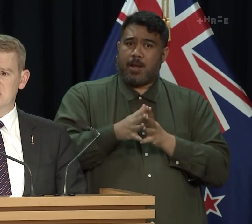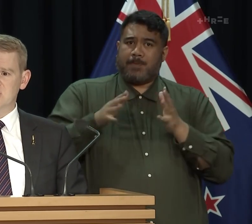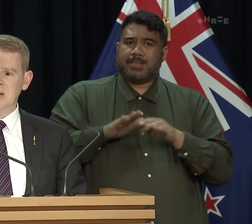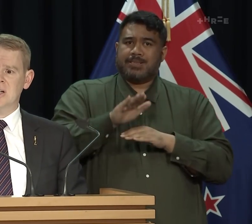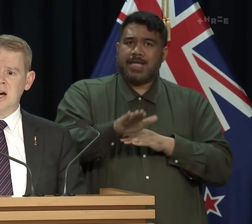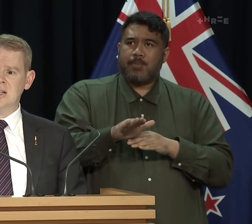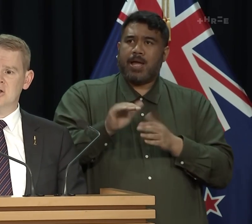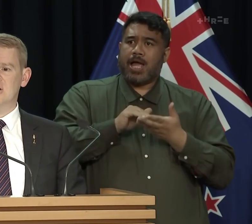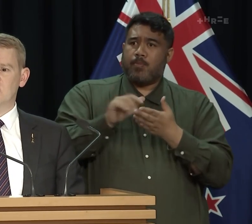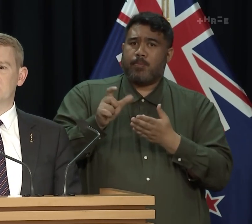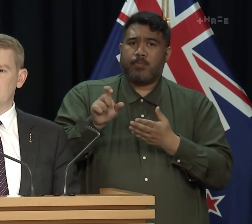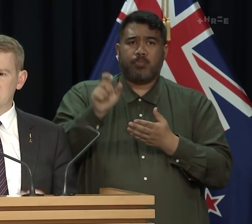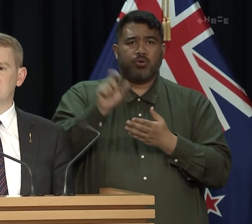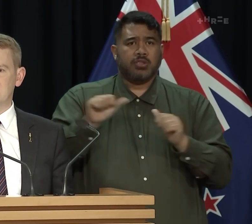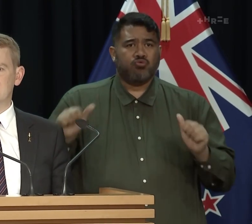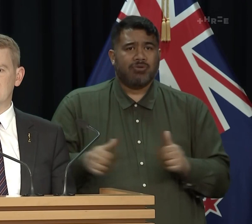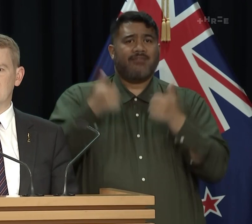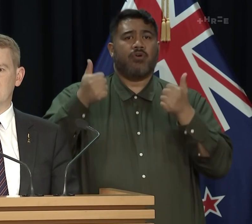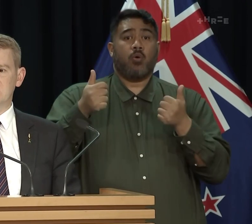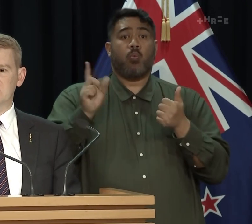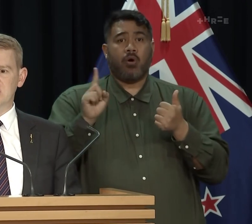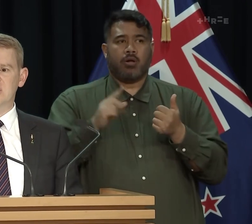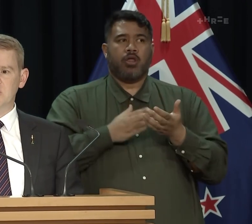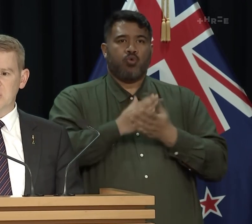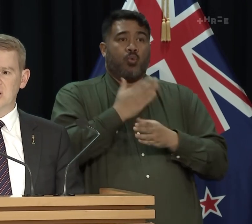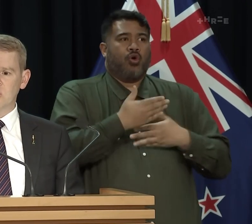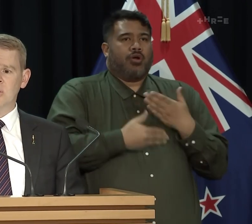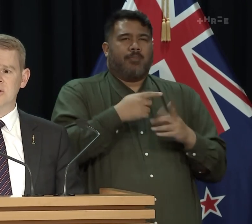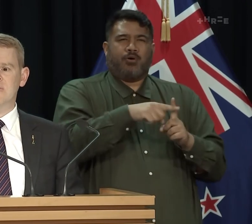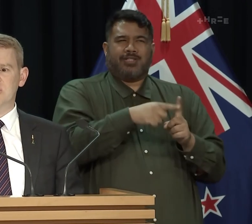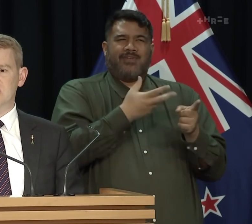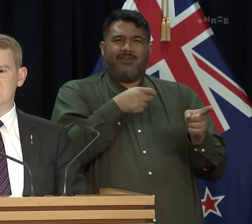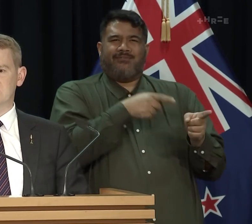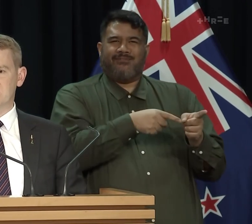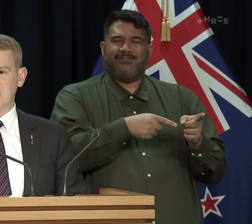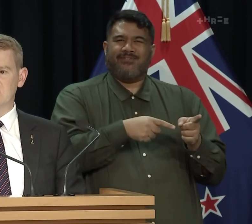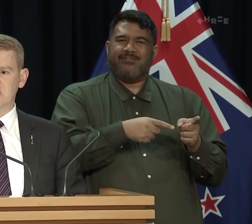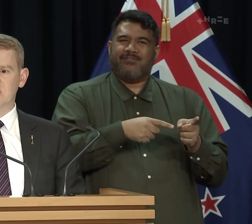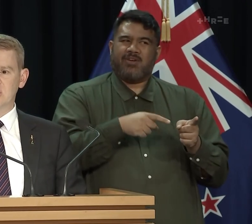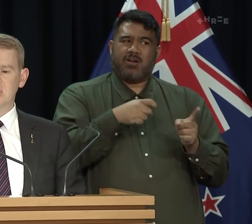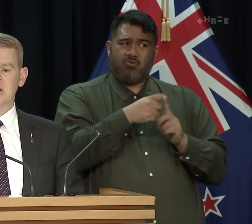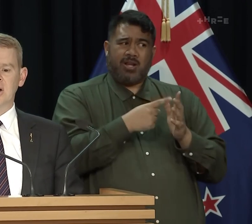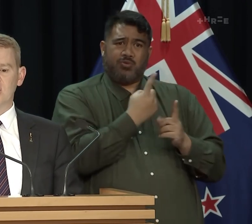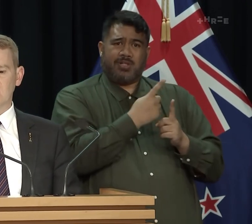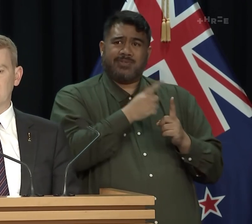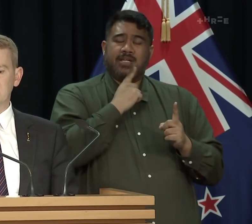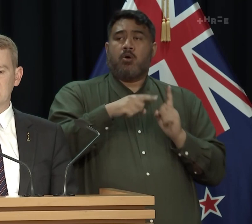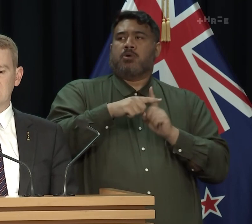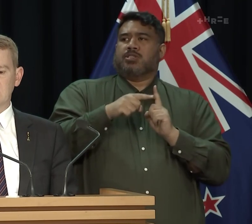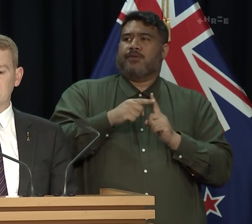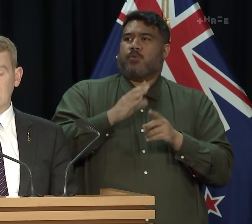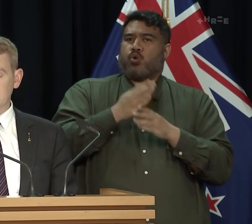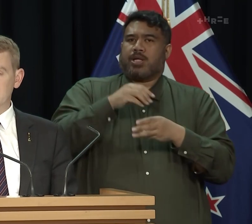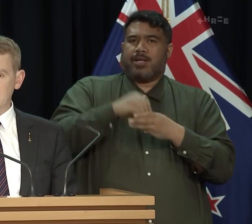recovery is to re-engage with the positive things in their life. And for Kitty, being at work was a very positive part of her life.